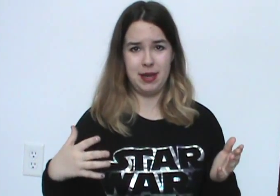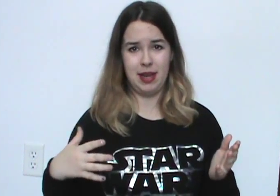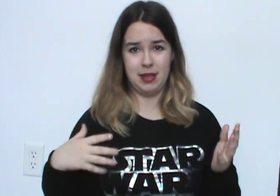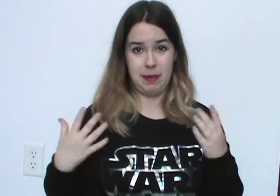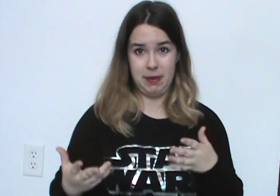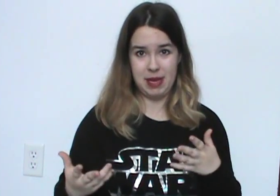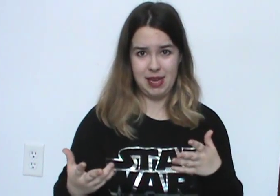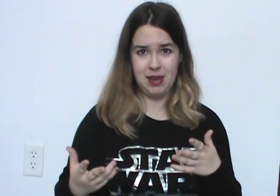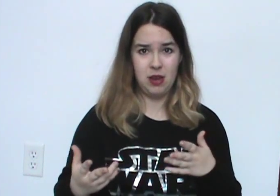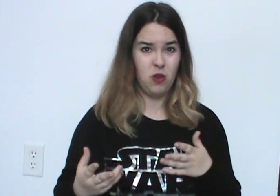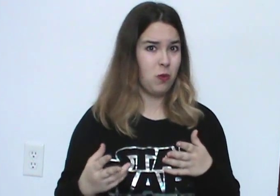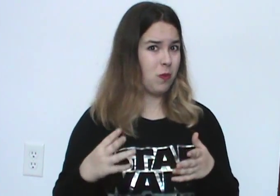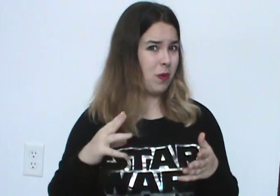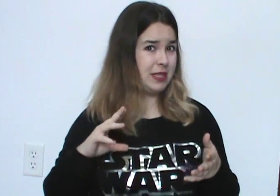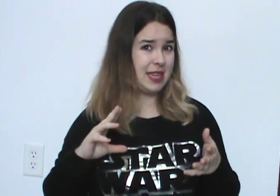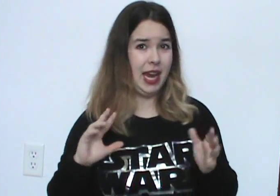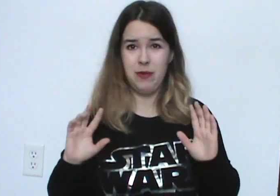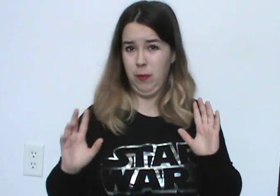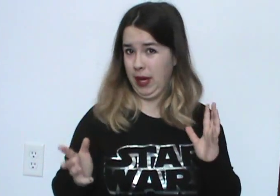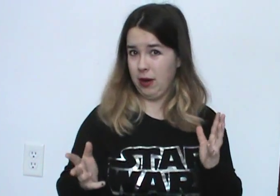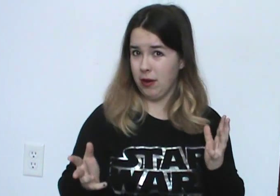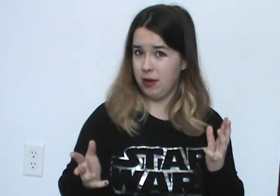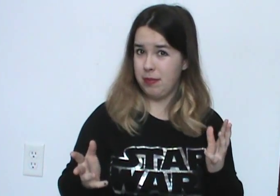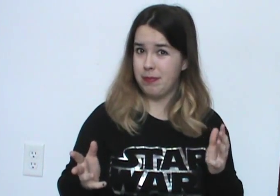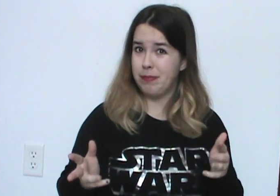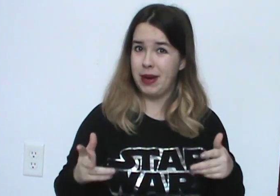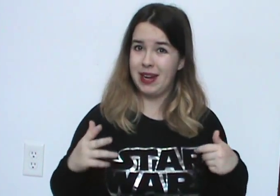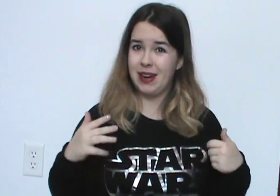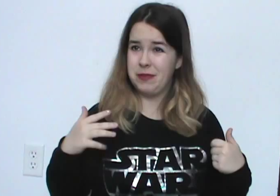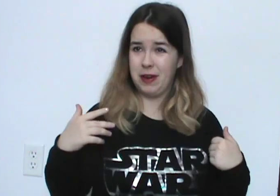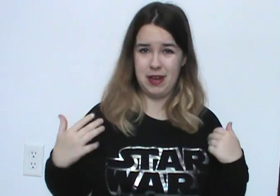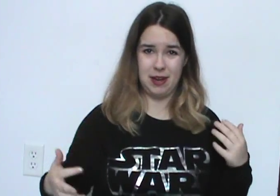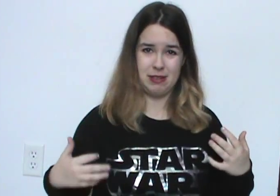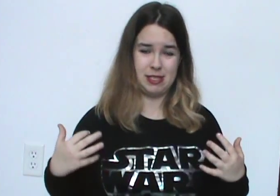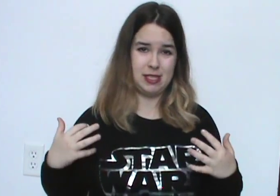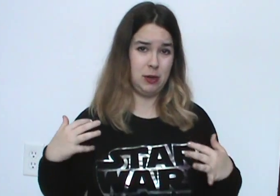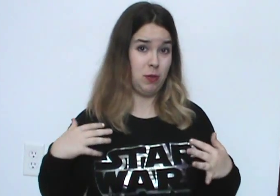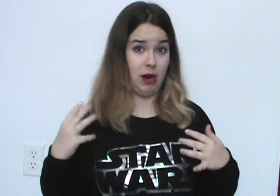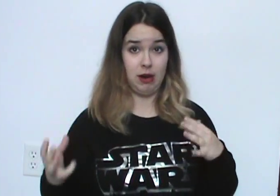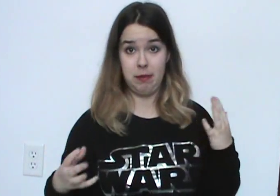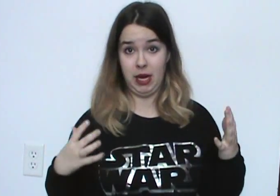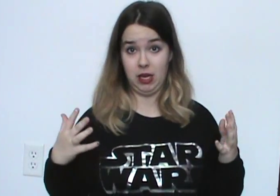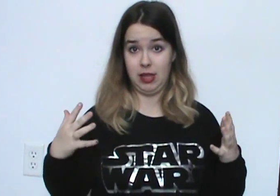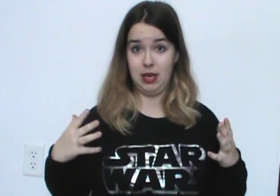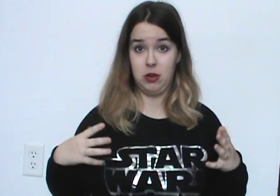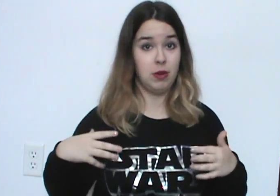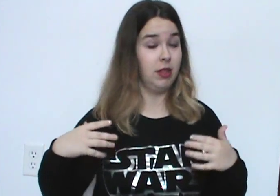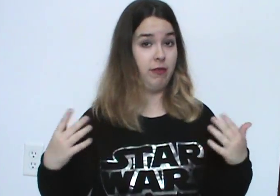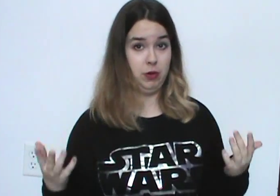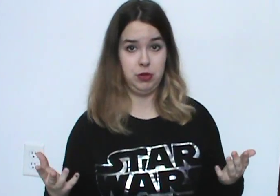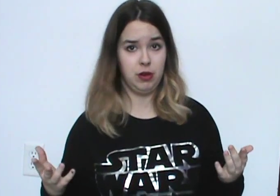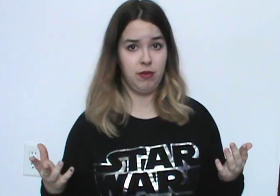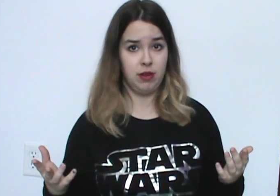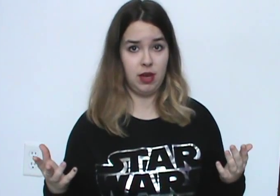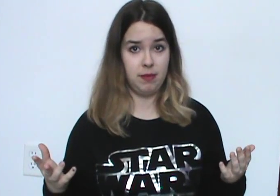and the baby was kind of weird, but I'm very curious to see where it might lead to in the future for them.